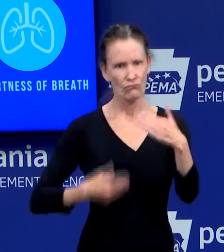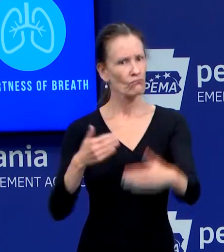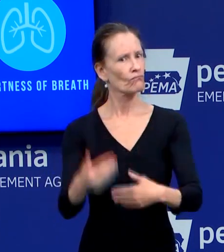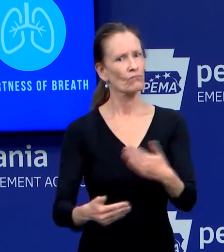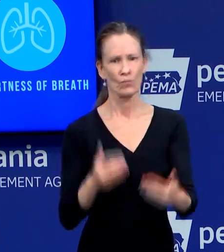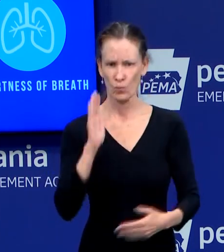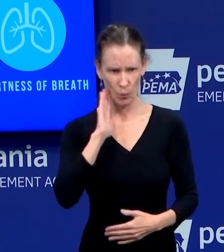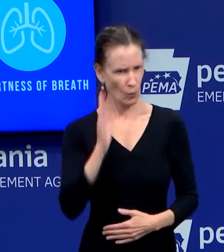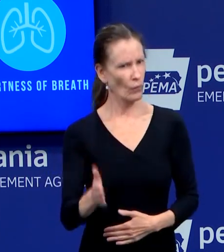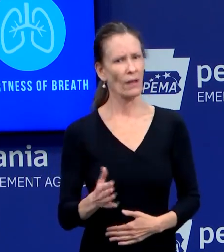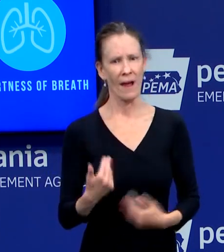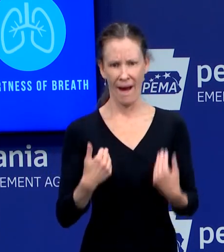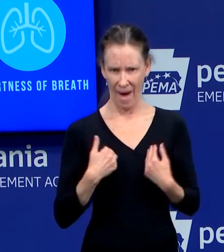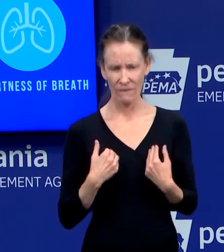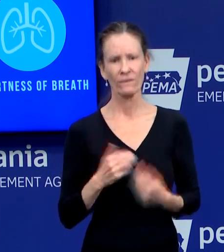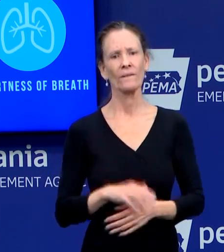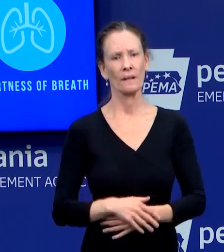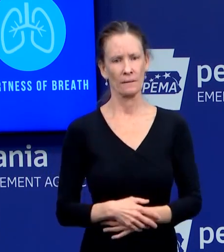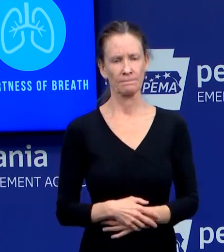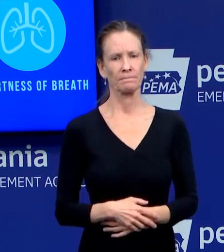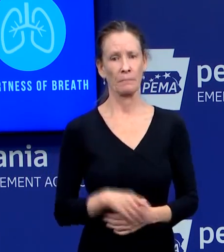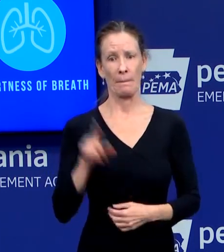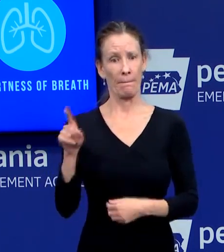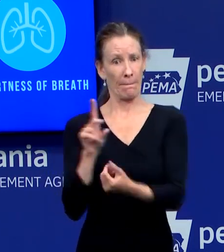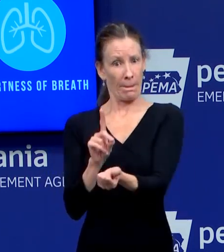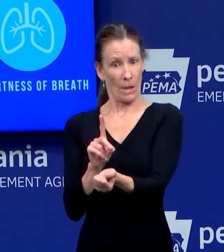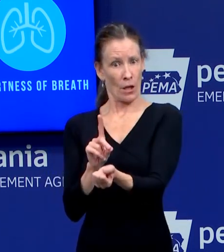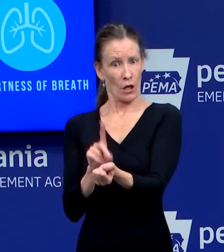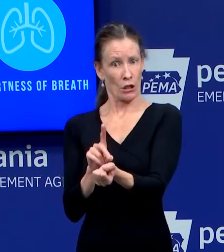either obtain the specimen, his or herself, in the way just